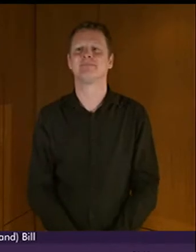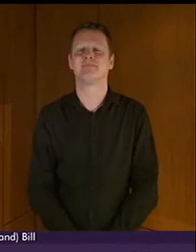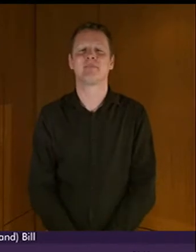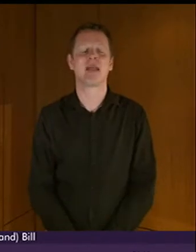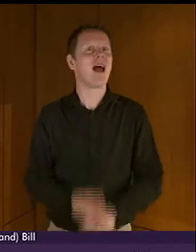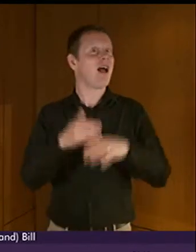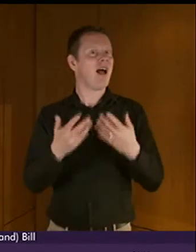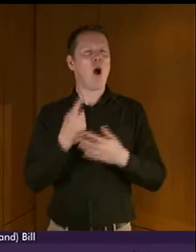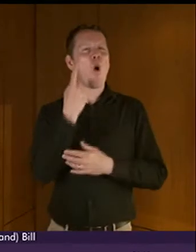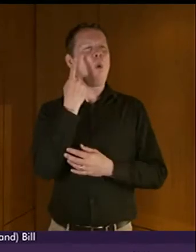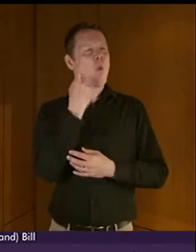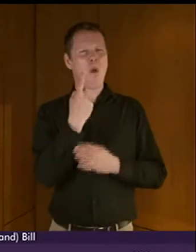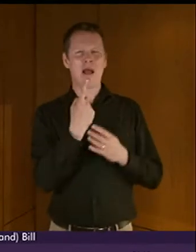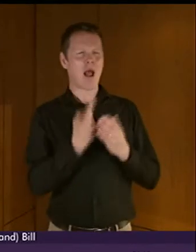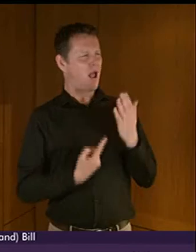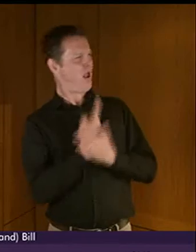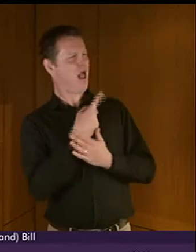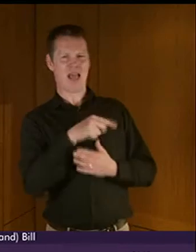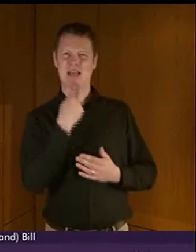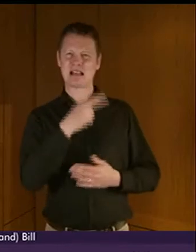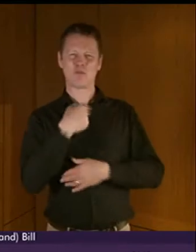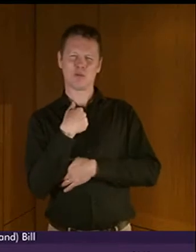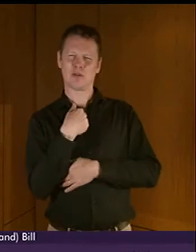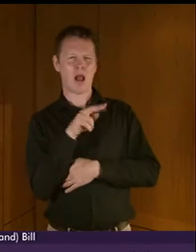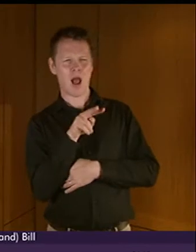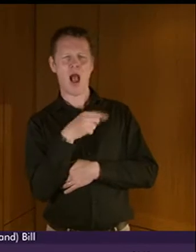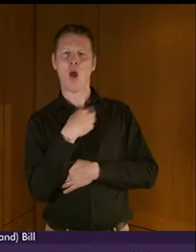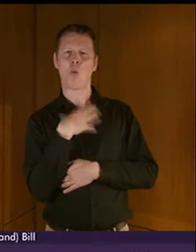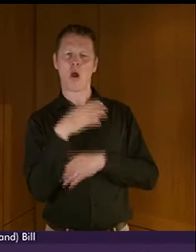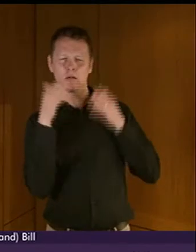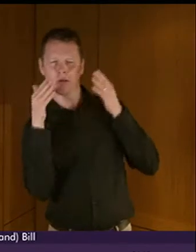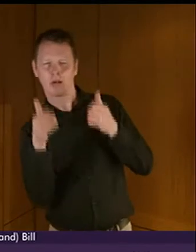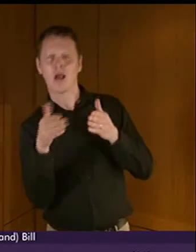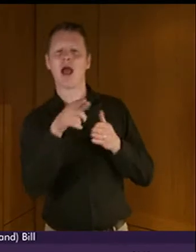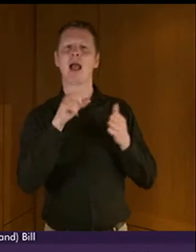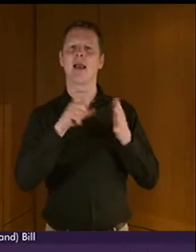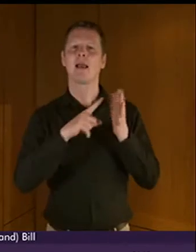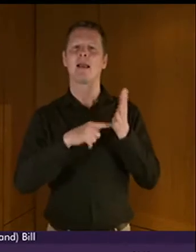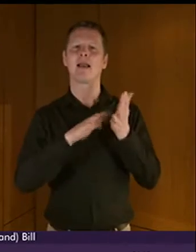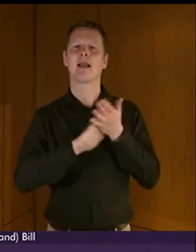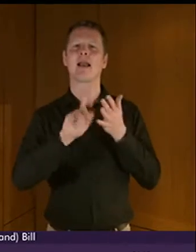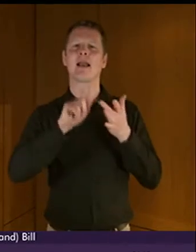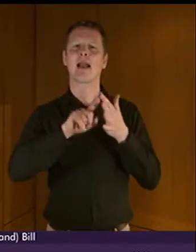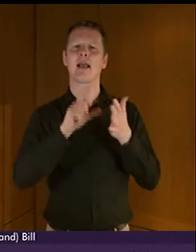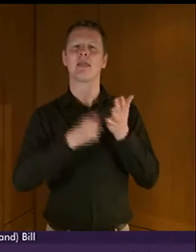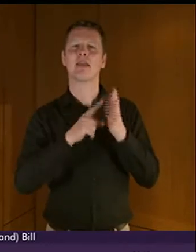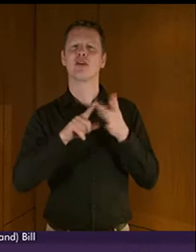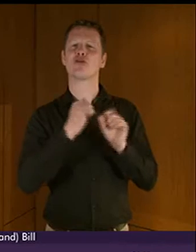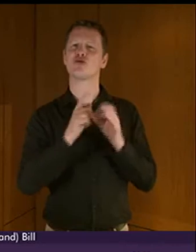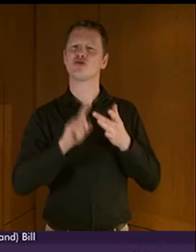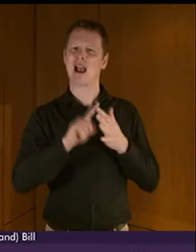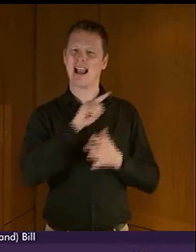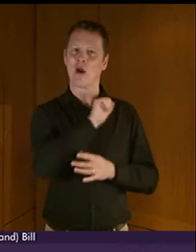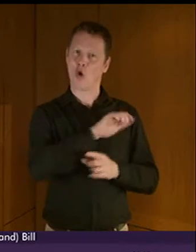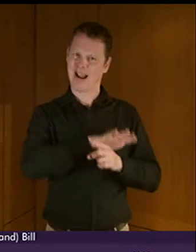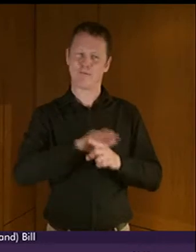afternoon, and I'd like to dwell on it for just a moment, and that was the influence of Cathy Craigie. Because, as has rightly been pointed